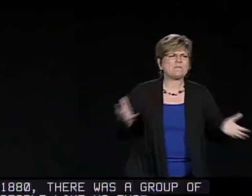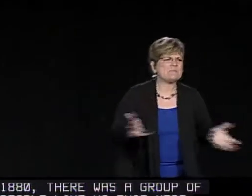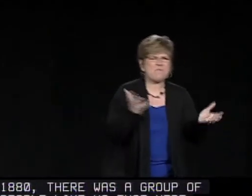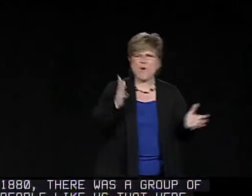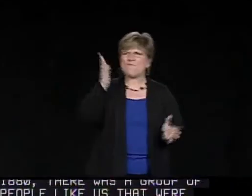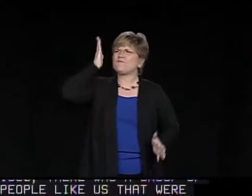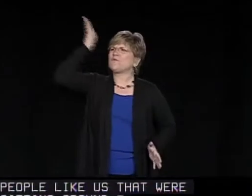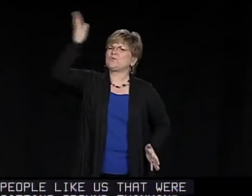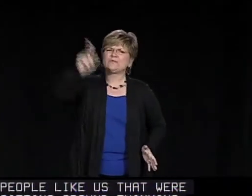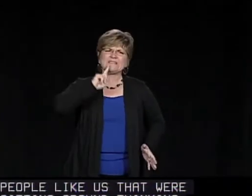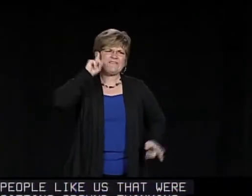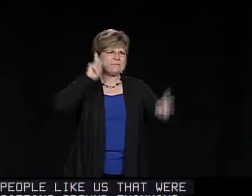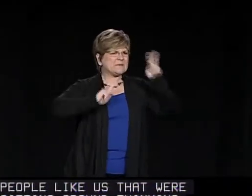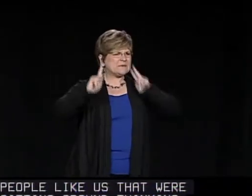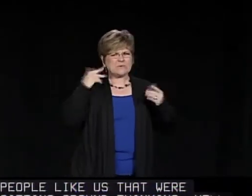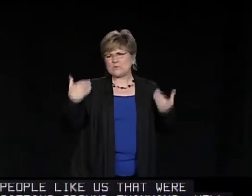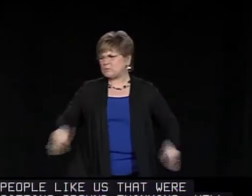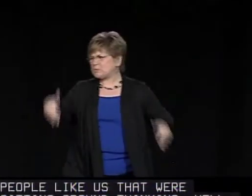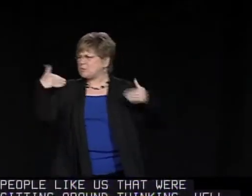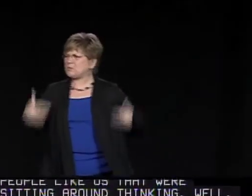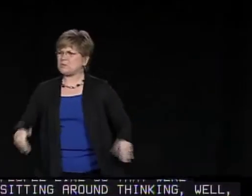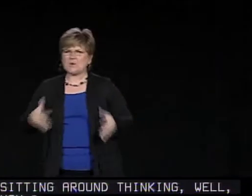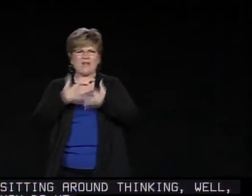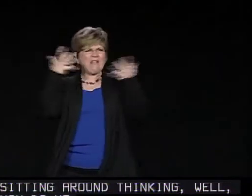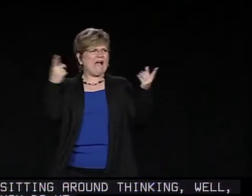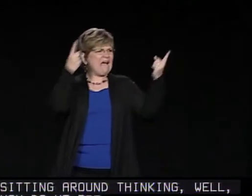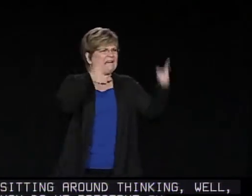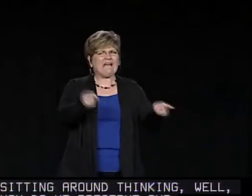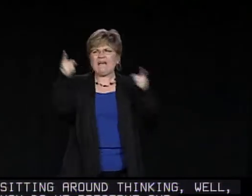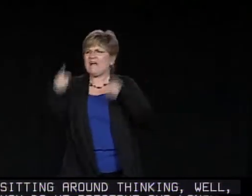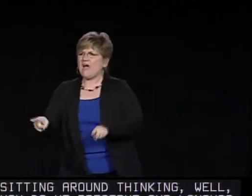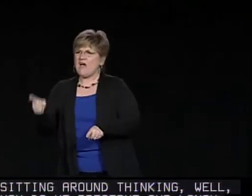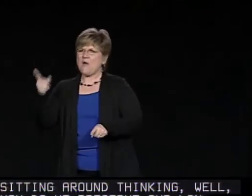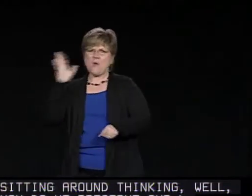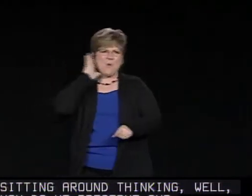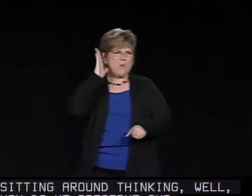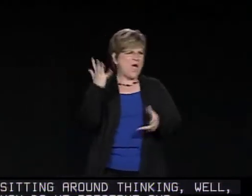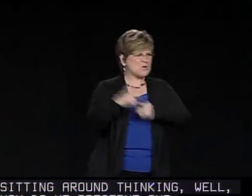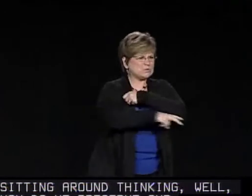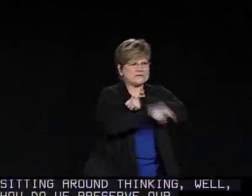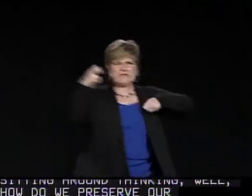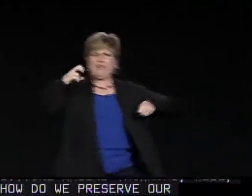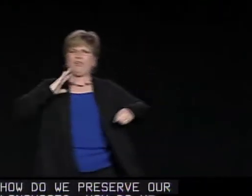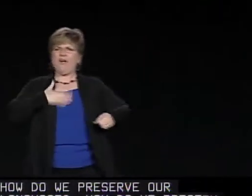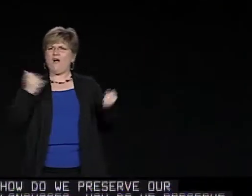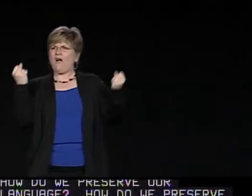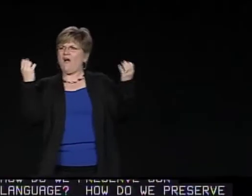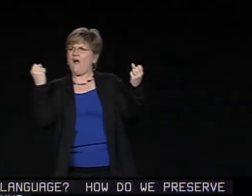well, how do we preserve our language? How do we preserve who we are as deaf people? There was so much going on in that era.